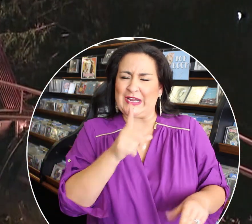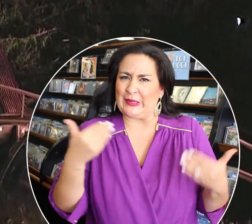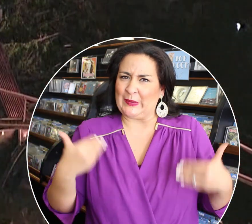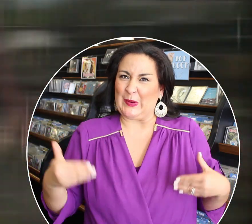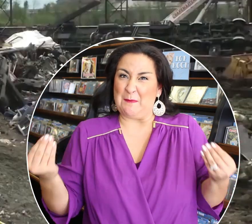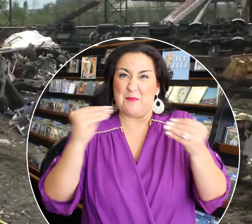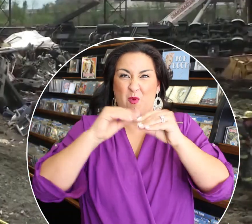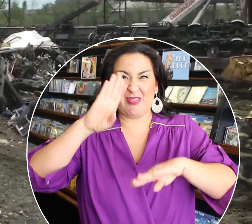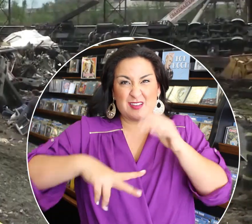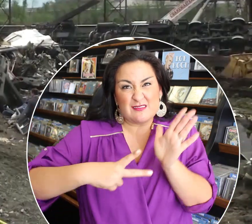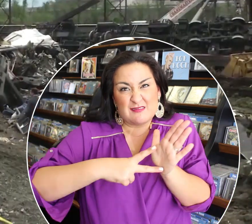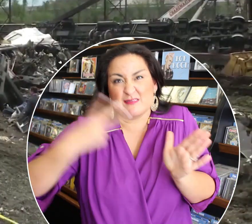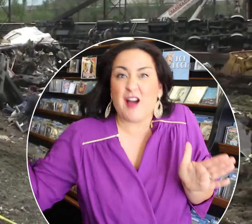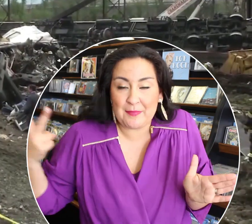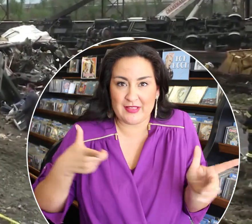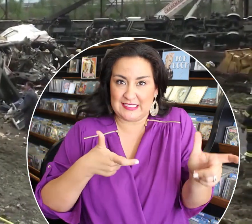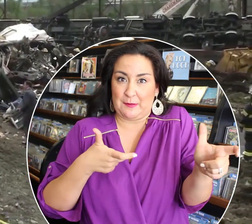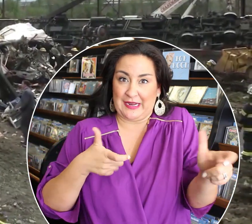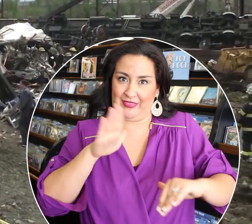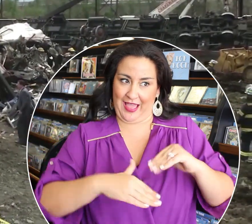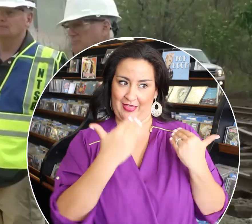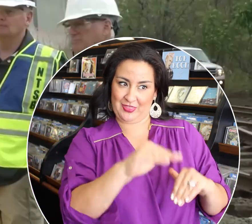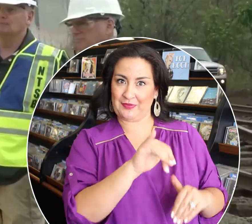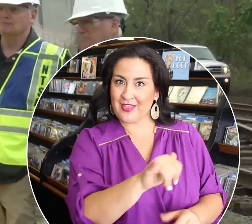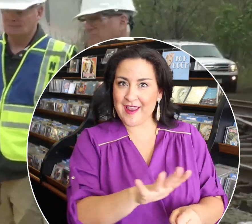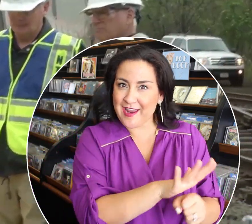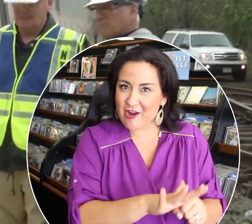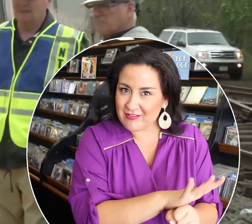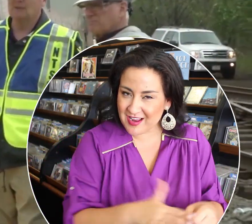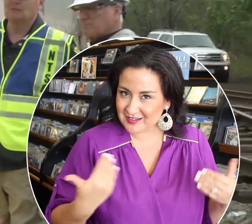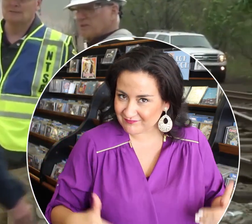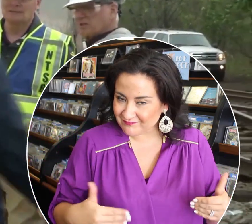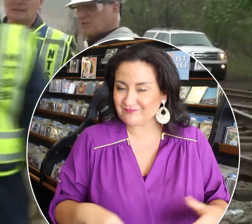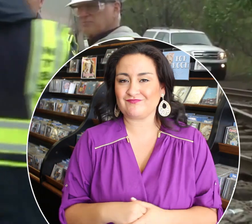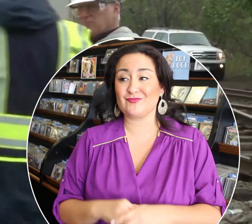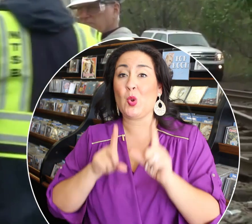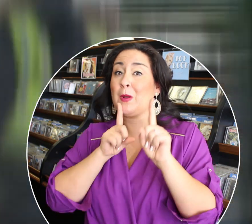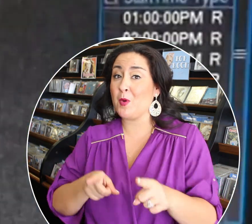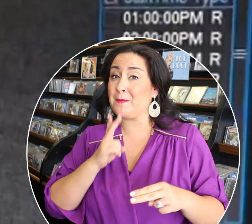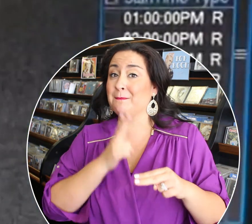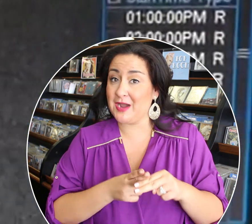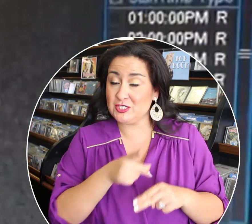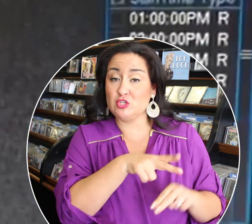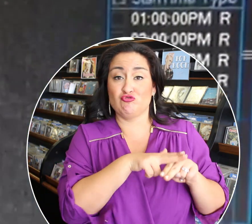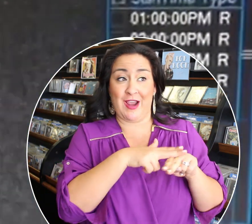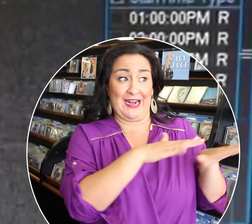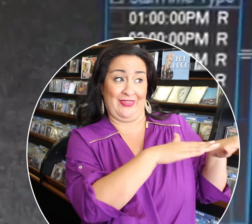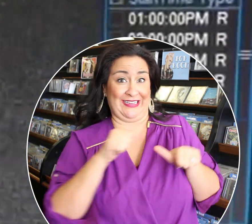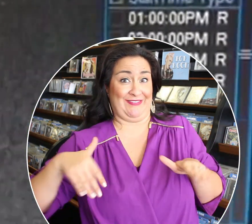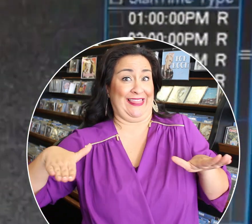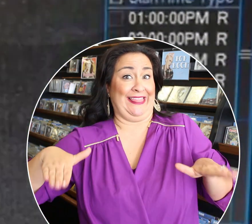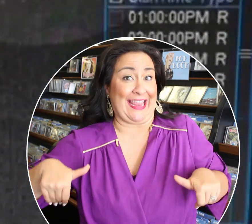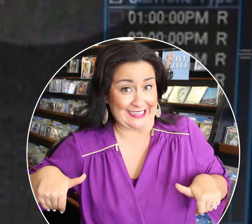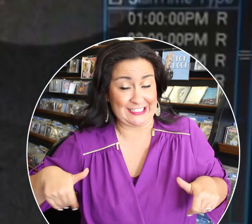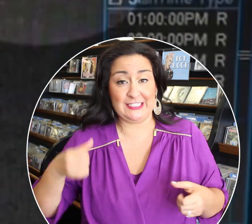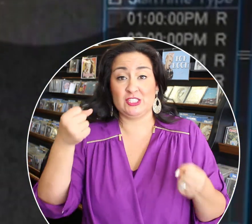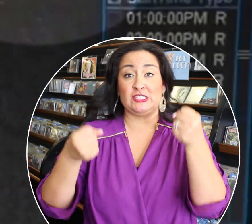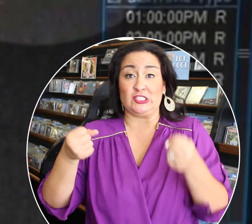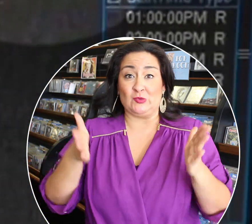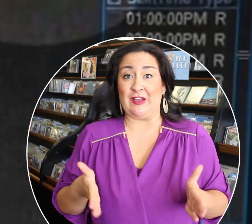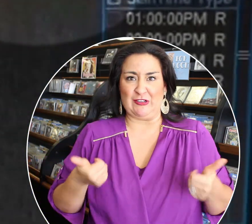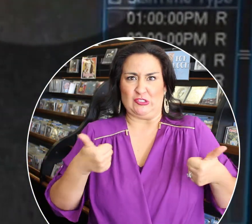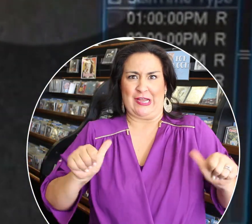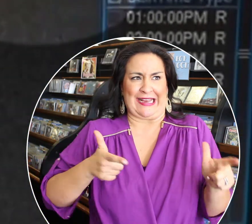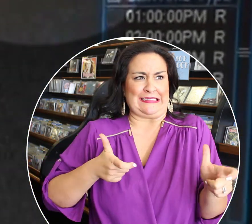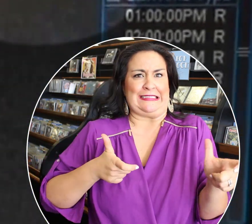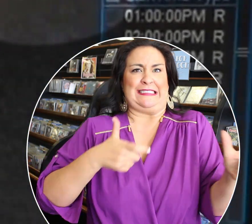train was going more than double the speed limit for the zone where the crash happened. The train reportedly left its previous